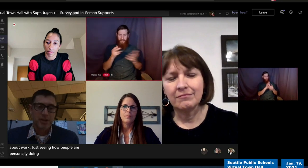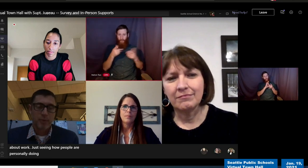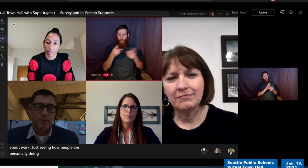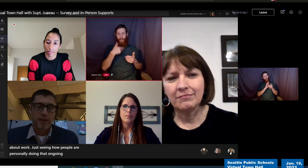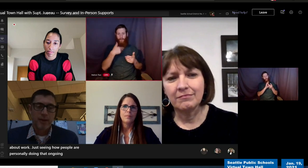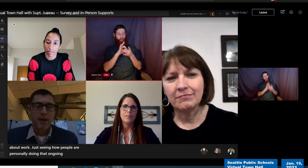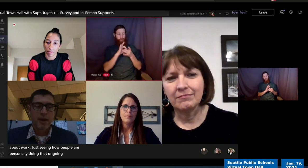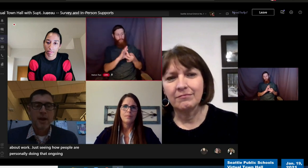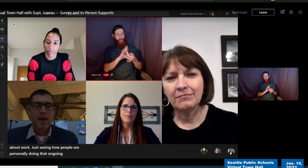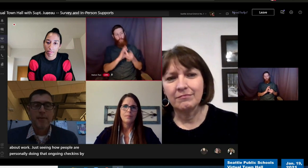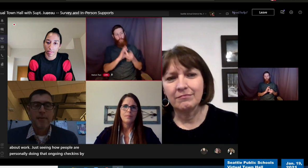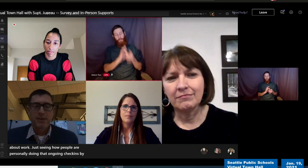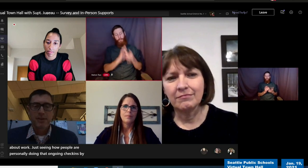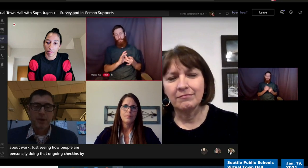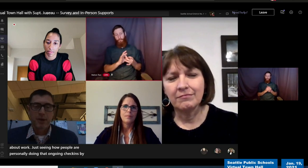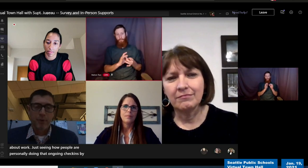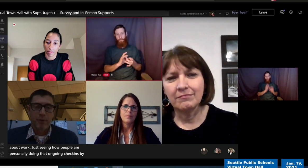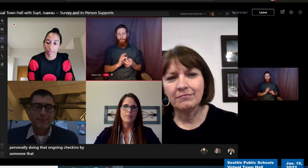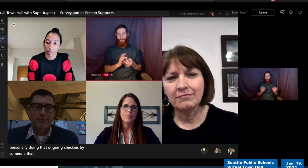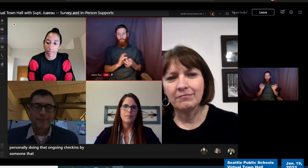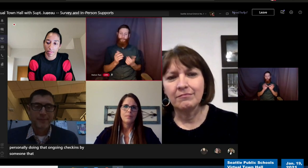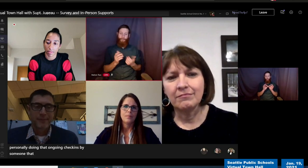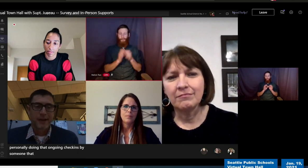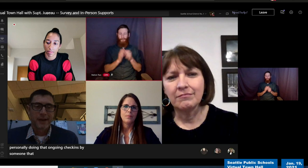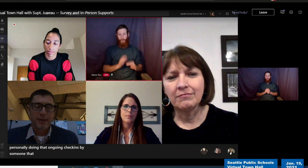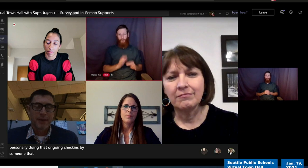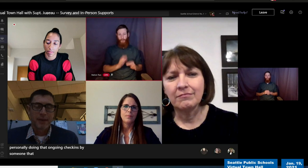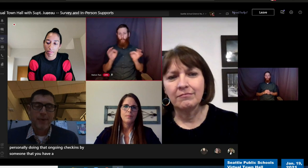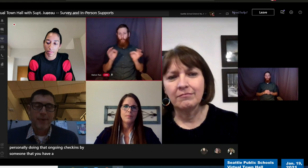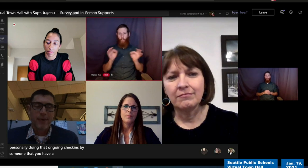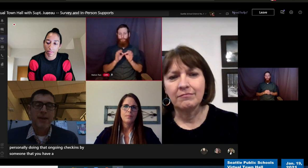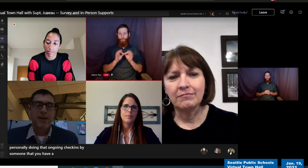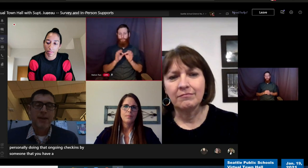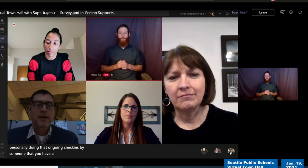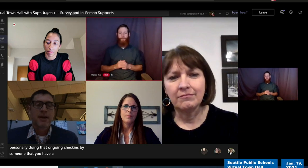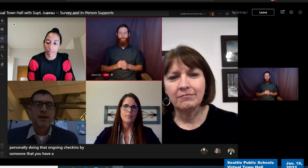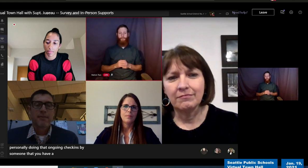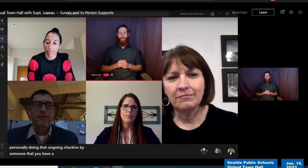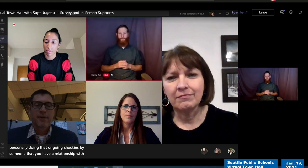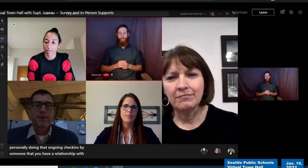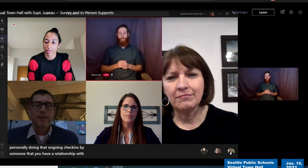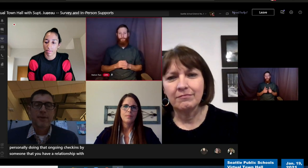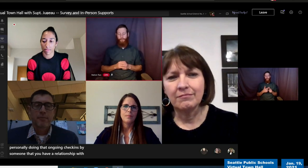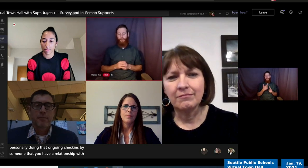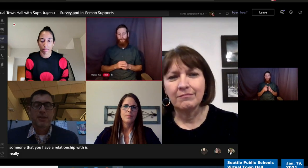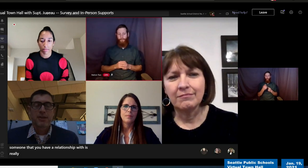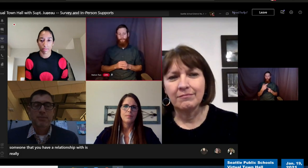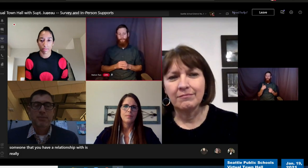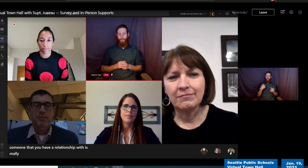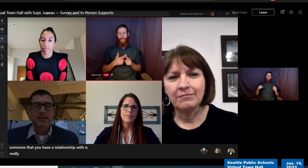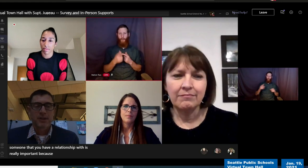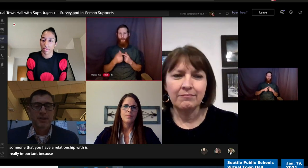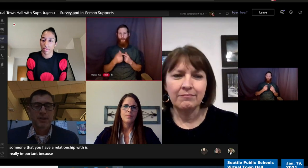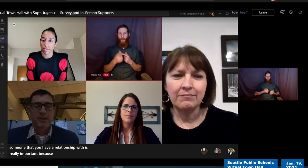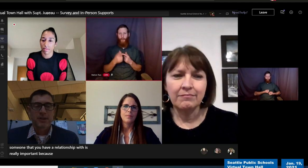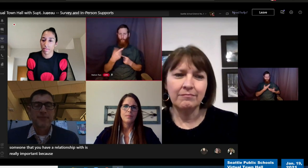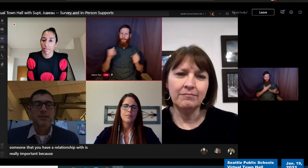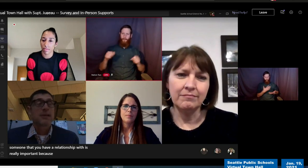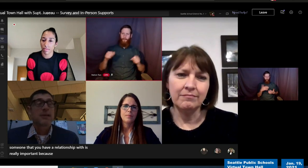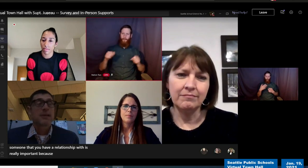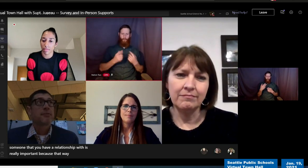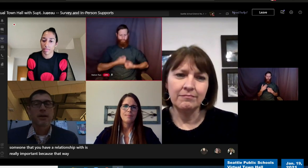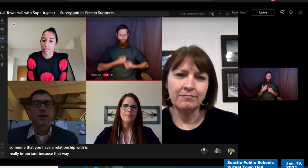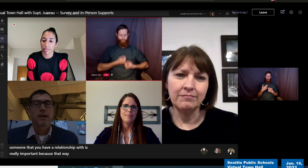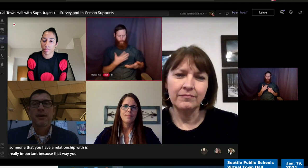is really important because that way you have an ability to express. It's really difficult sometimes to